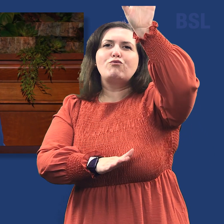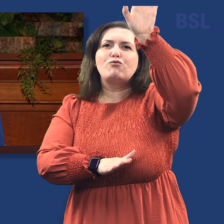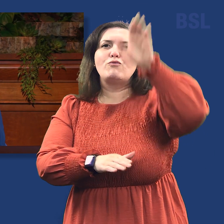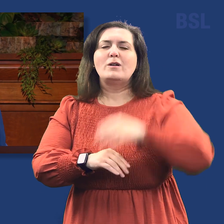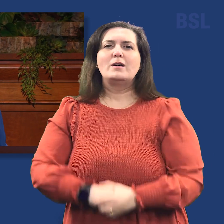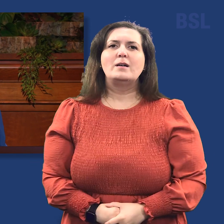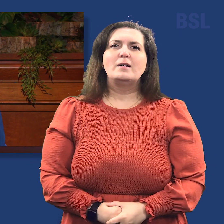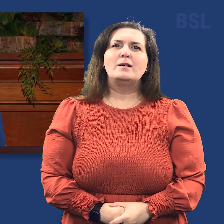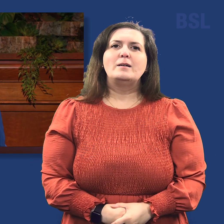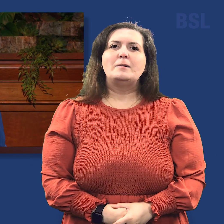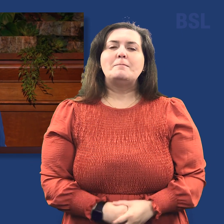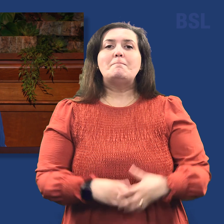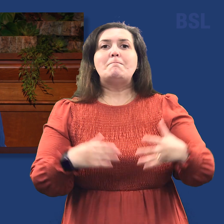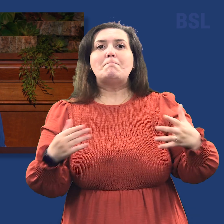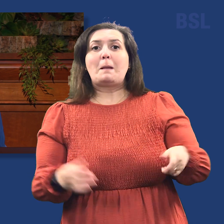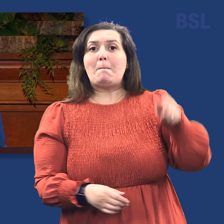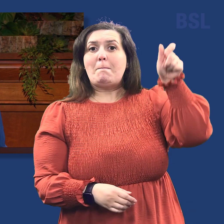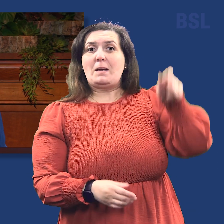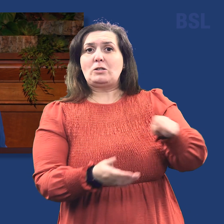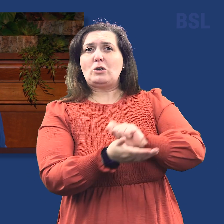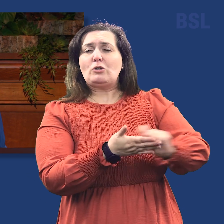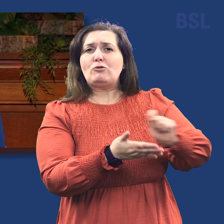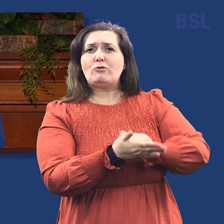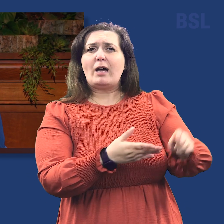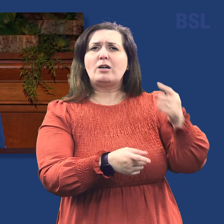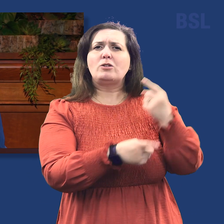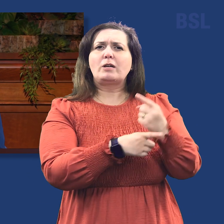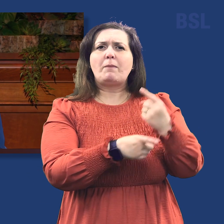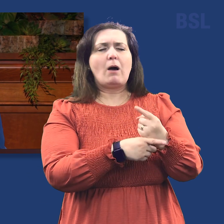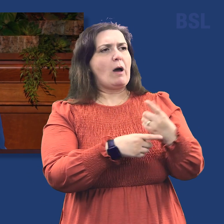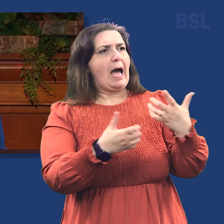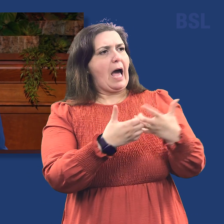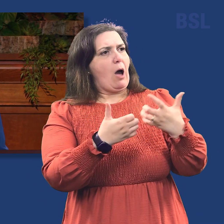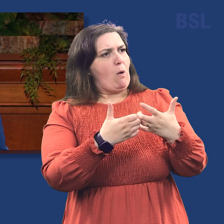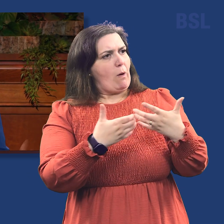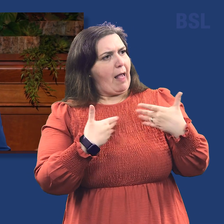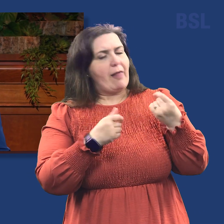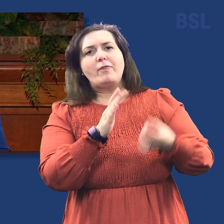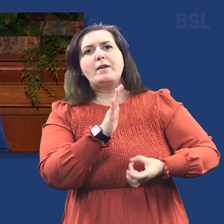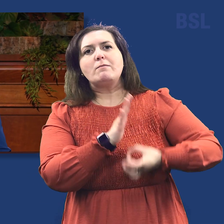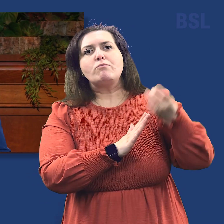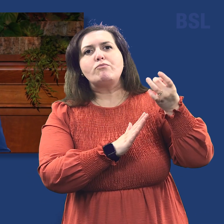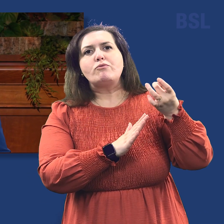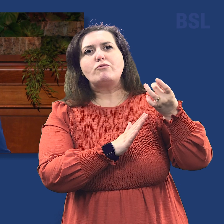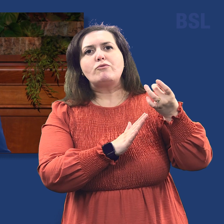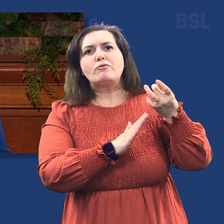theologian Robert L. Millet writes of a healthy longing to improve, balanced with the spiritual assurance